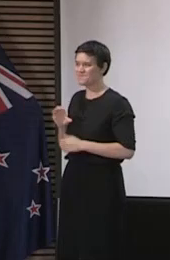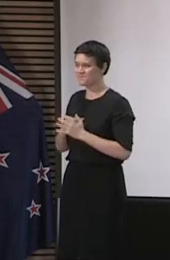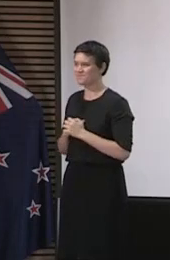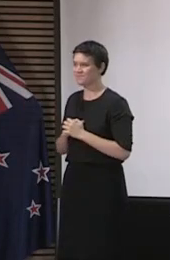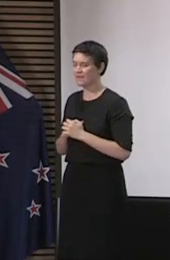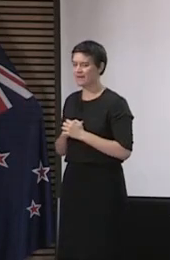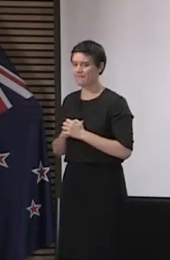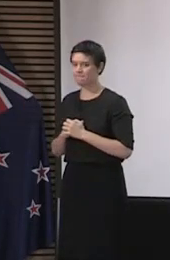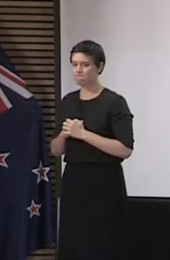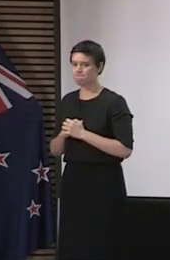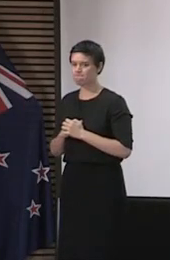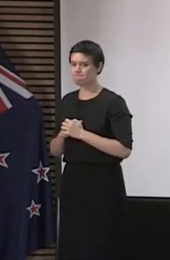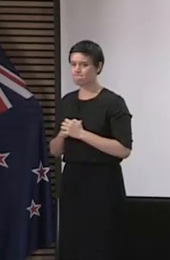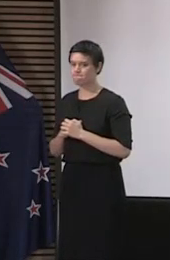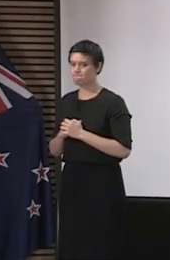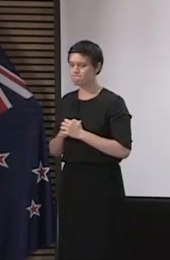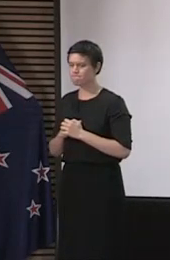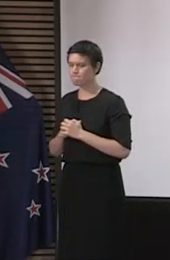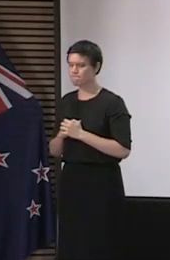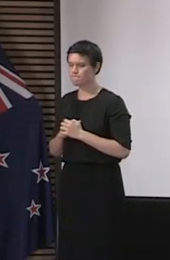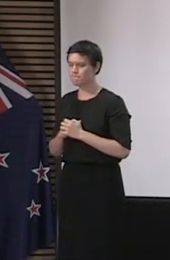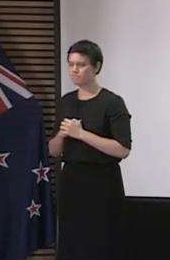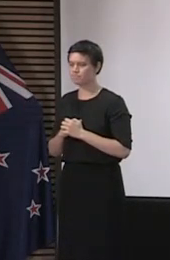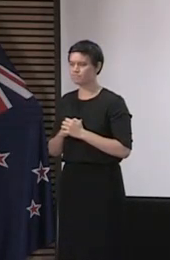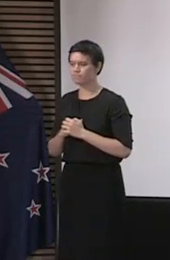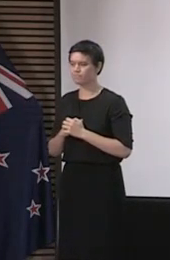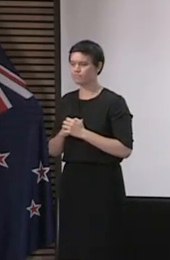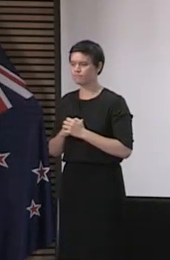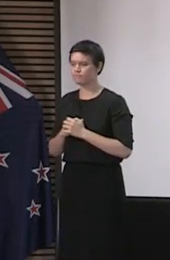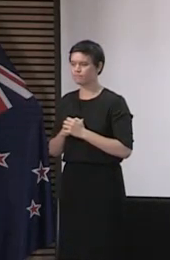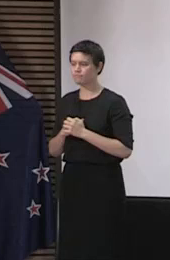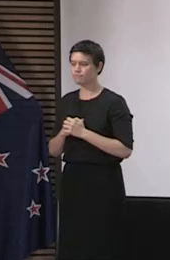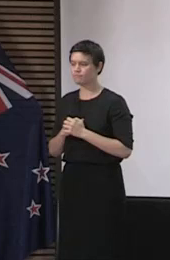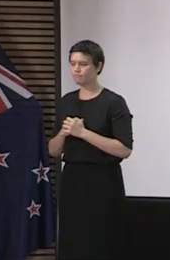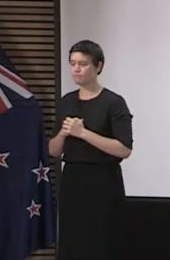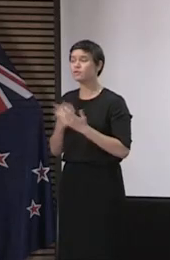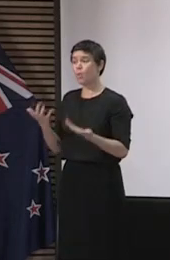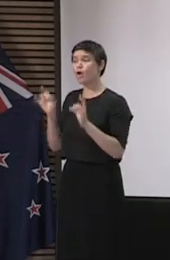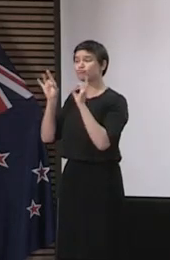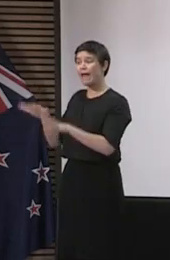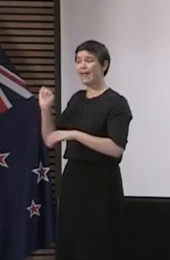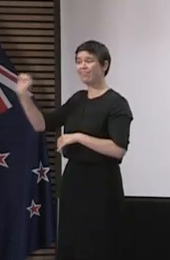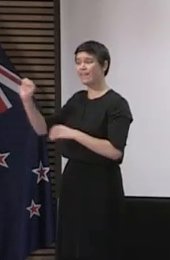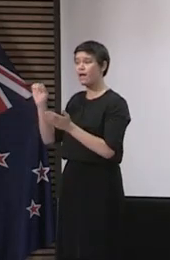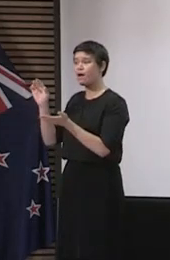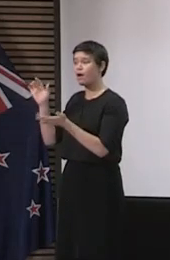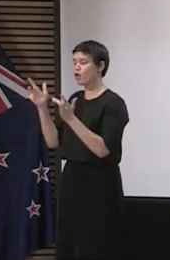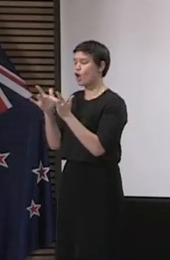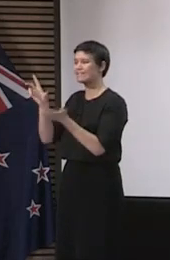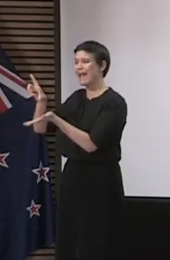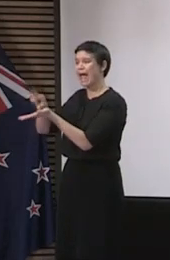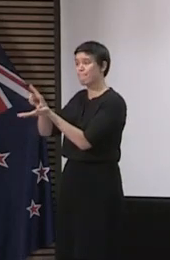compatible with Australia's getting the possibility of that? I did have some discussion there with PM Morrison around the fact that, of course, Starview is